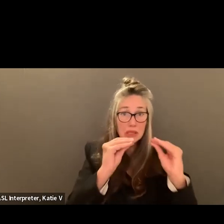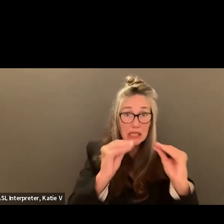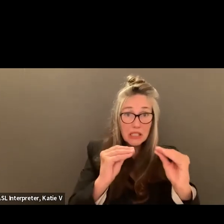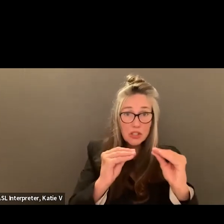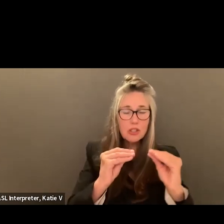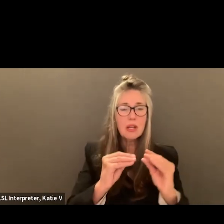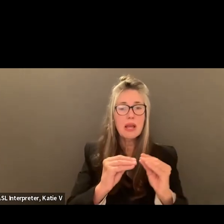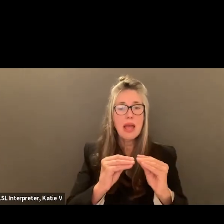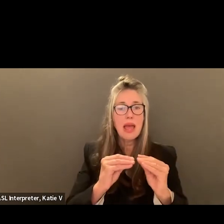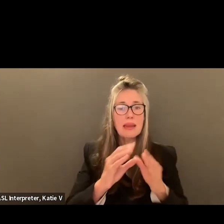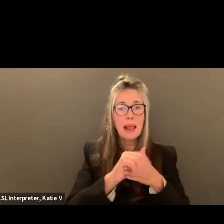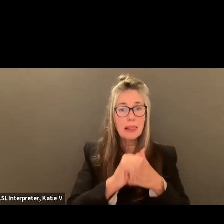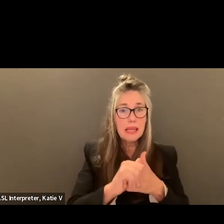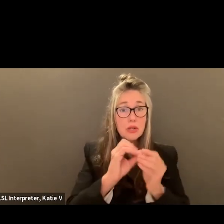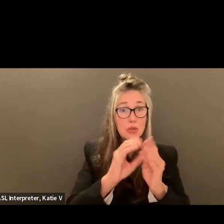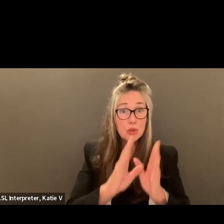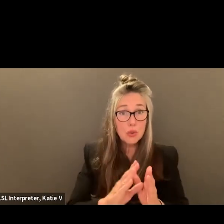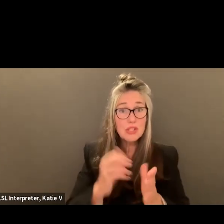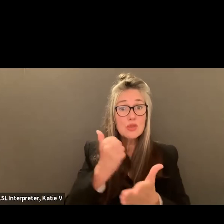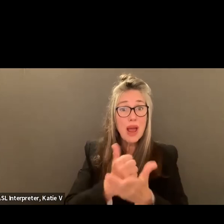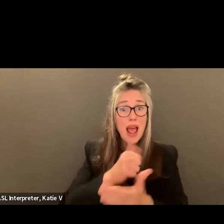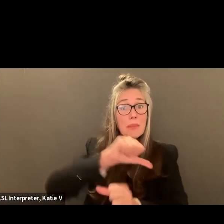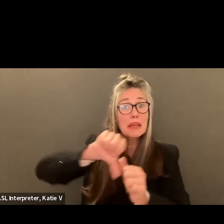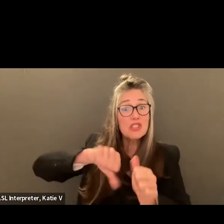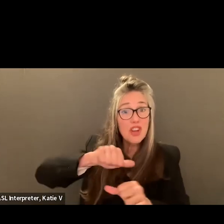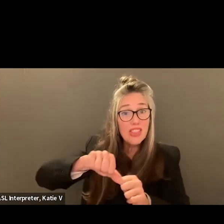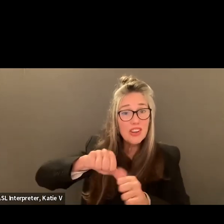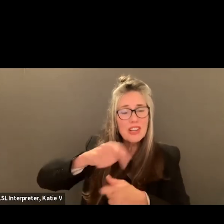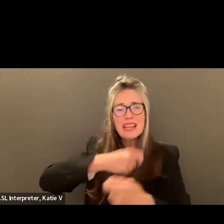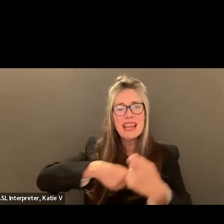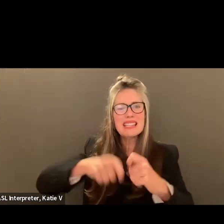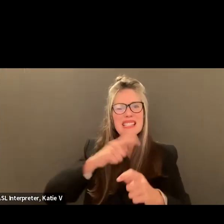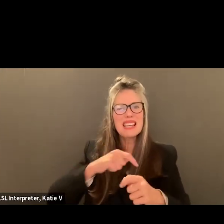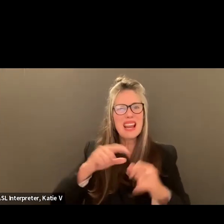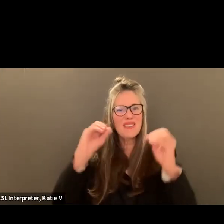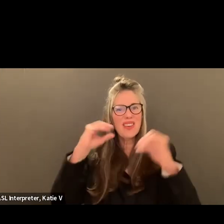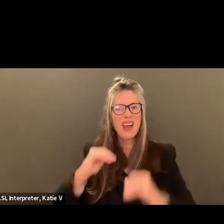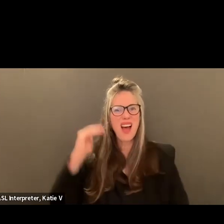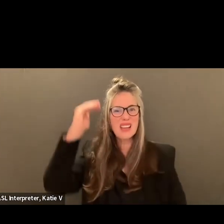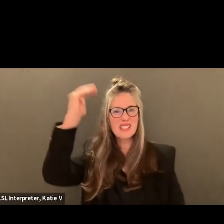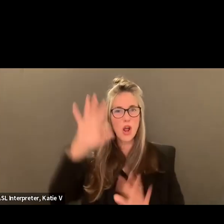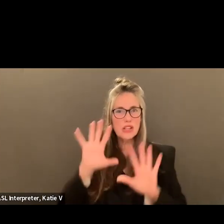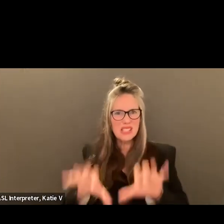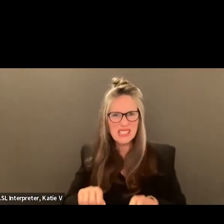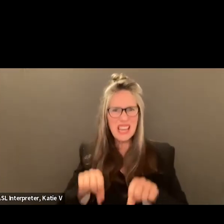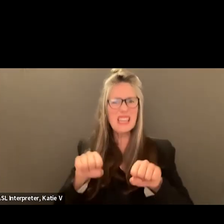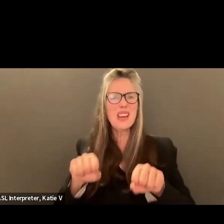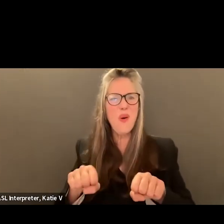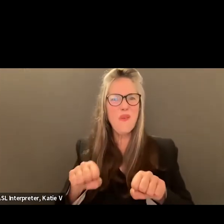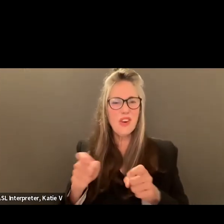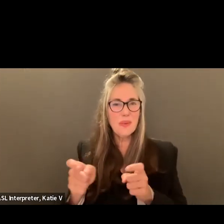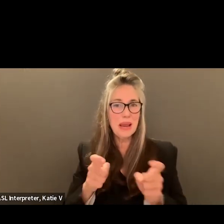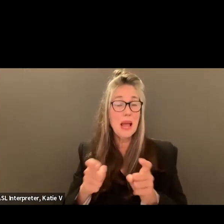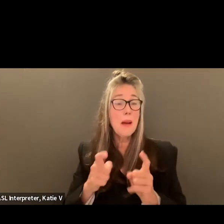each other. Instead of adults having to manage all behaviors. Because that is a core competency. We want kids to be able to manage themselves.